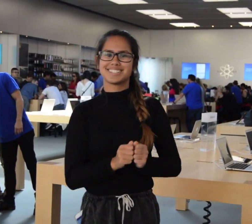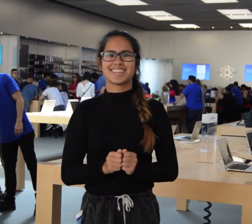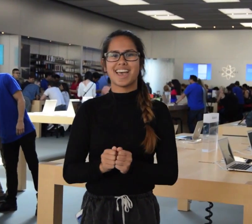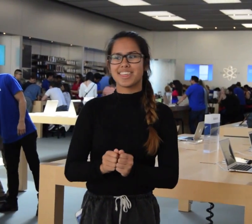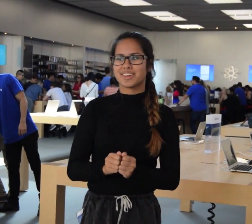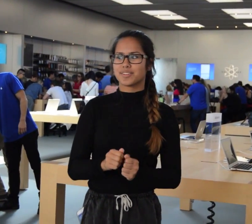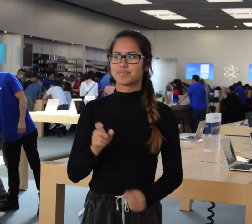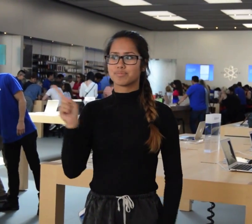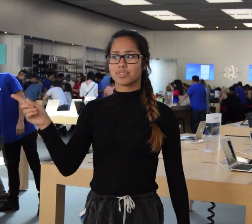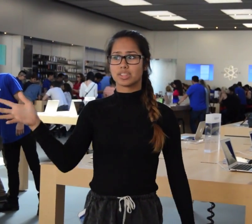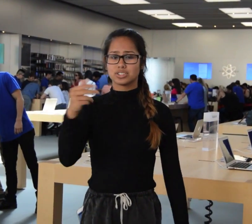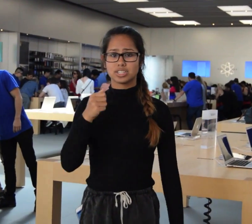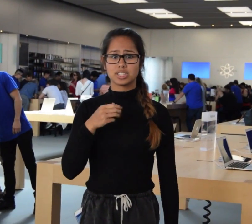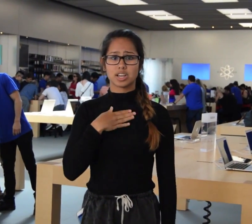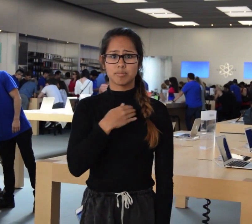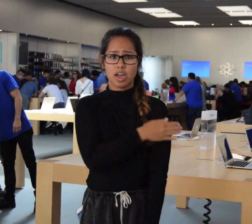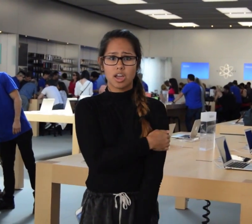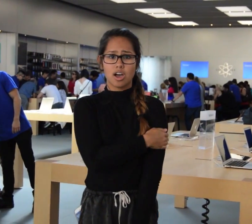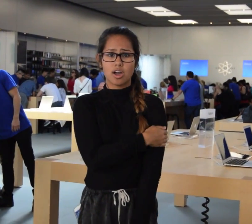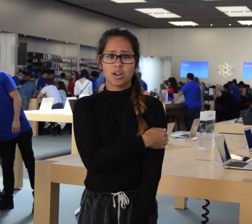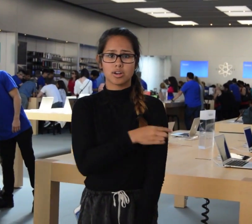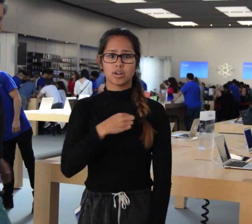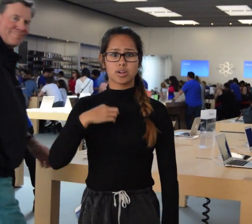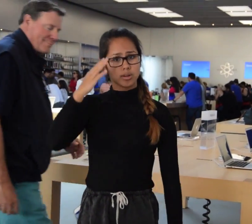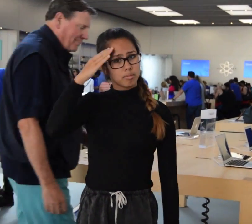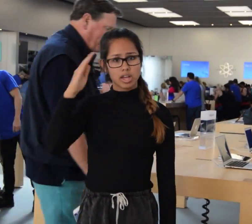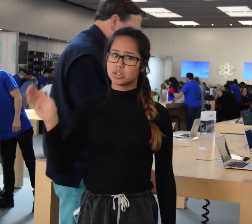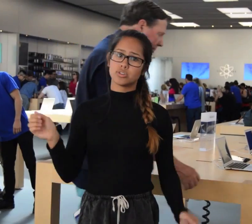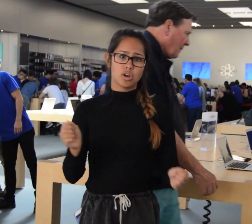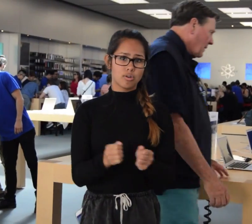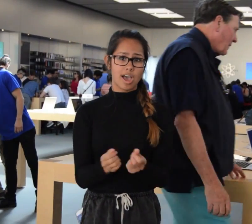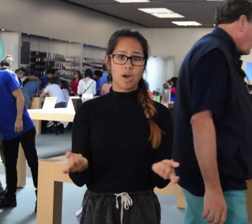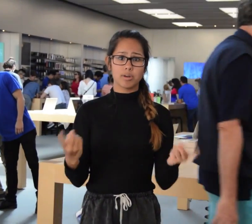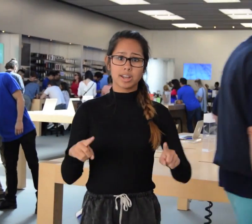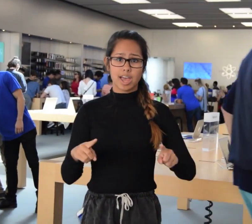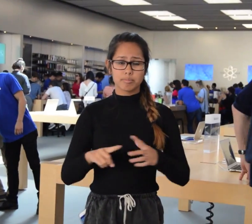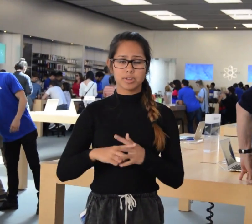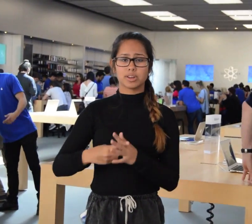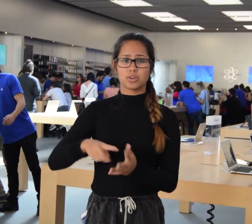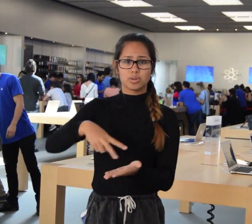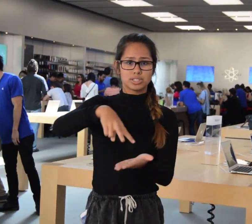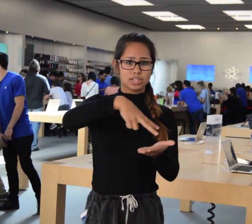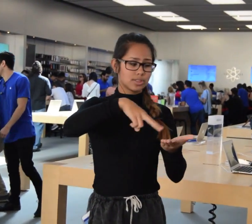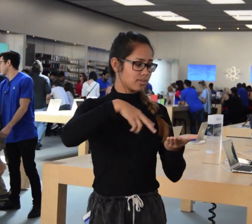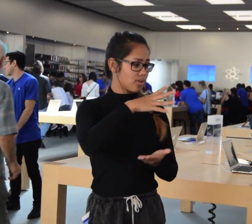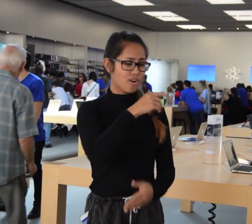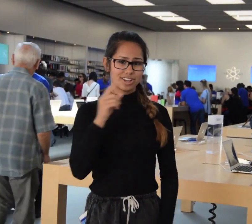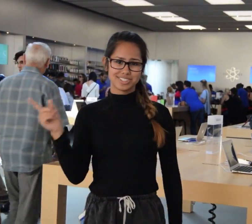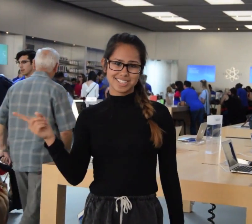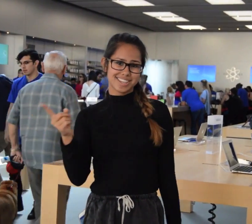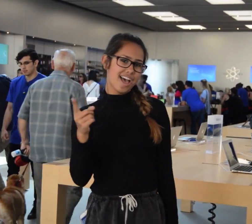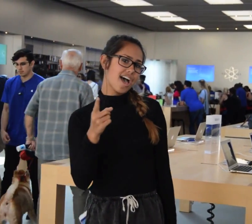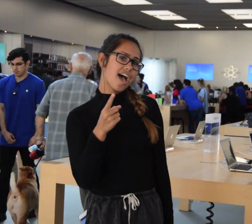together She took my arm I don't know how it happened We took the floor and she said